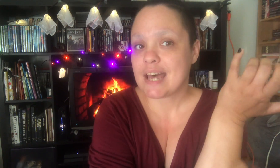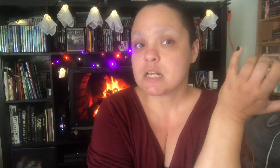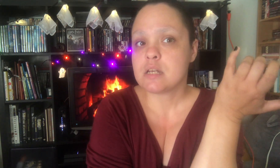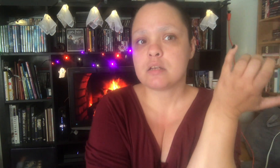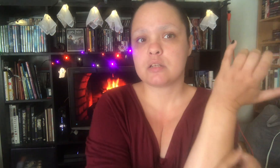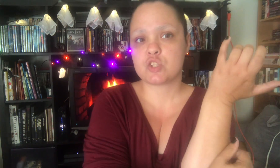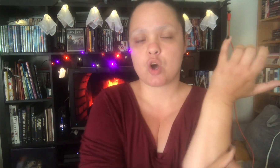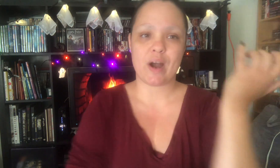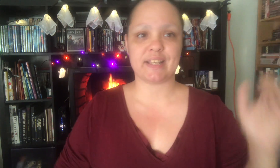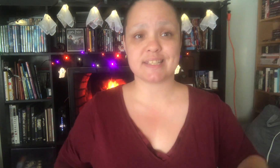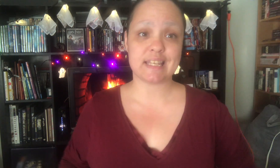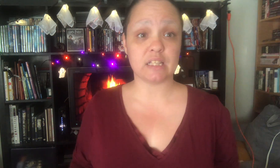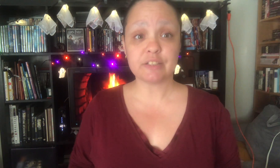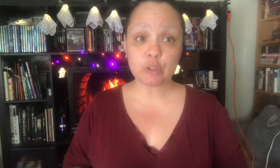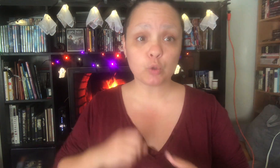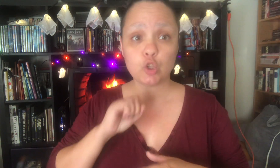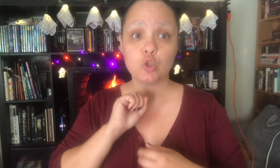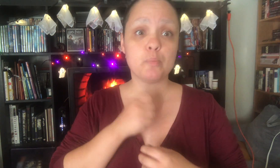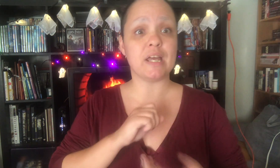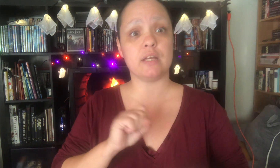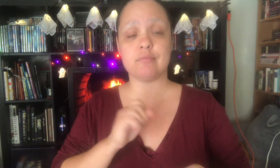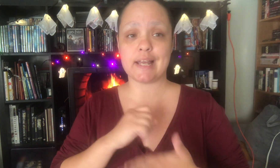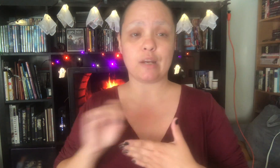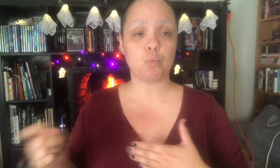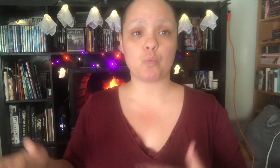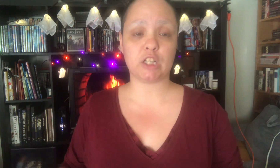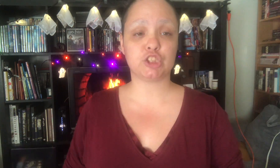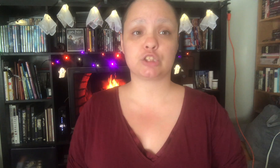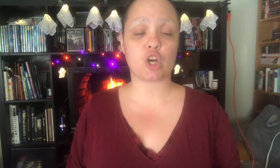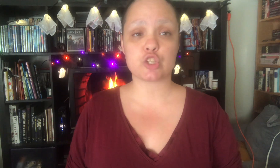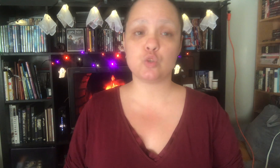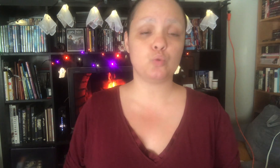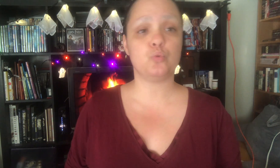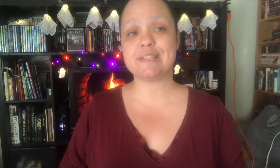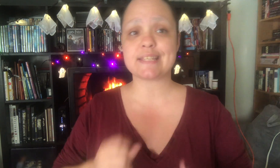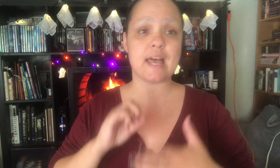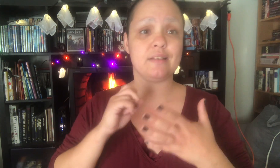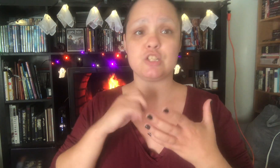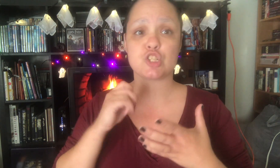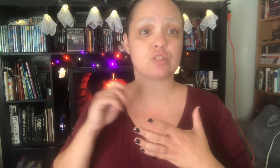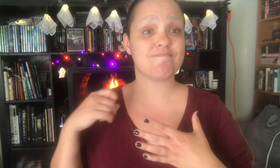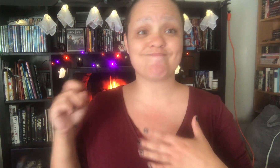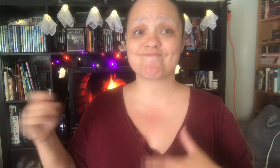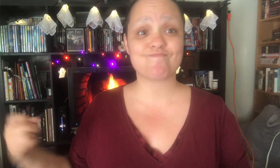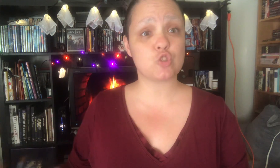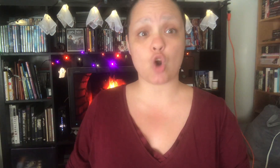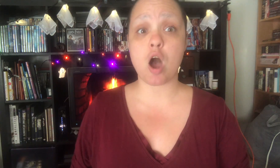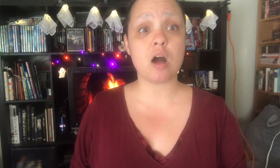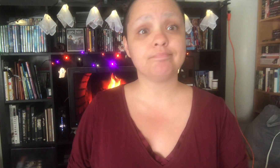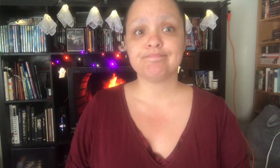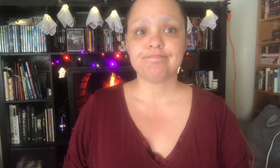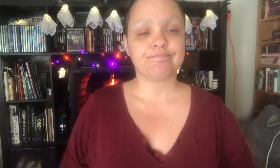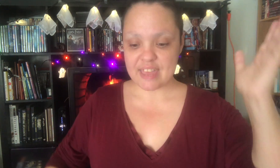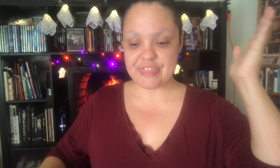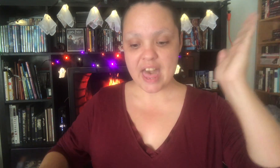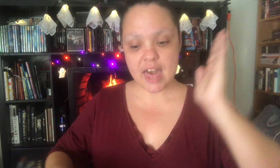so I can sit in the living room and like watch cartoons and just draw. Then